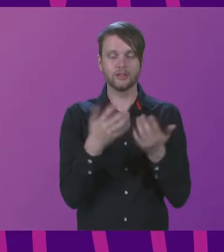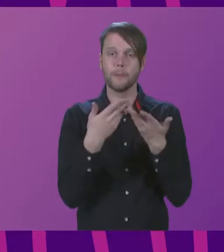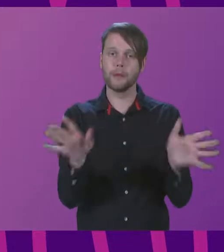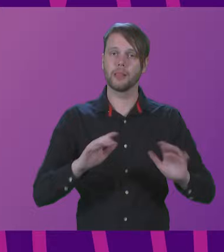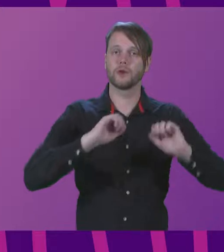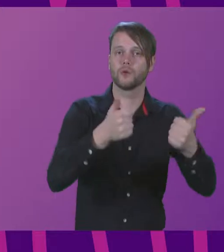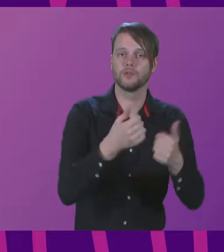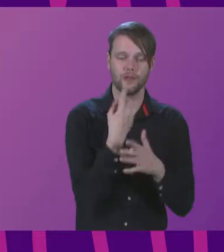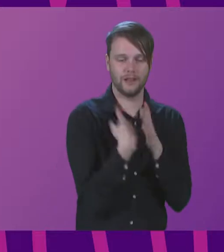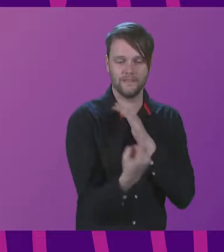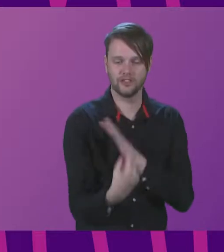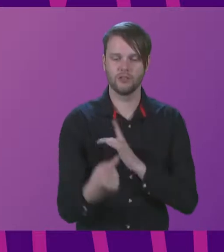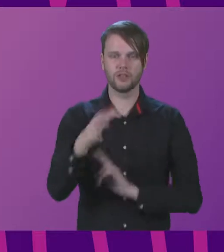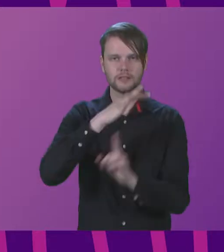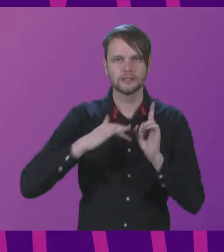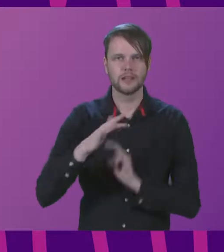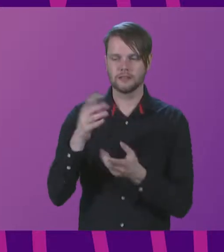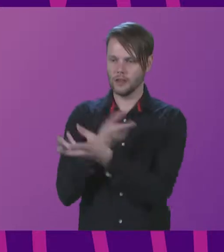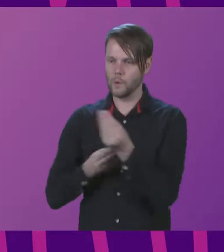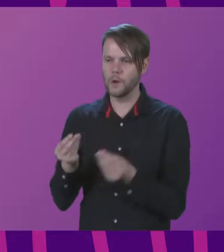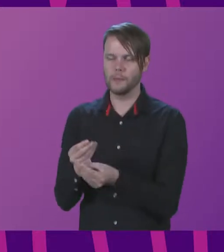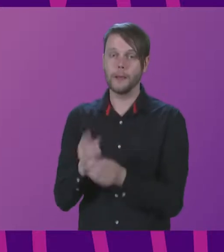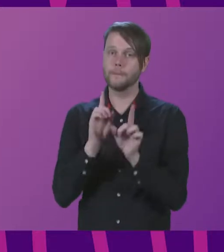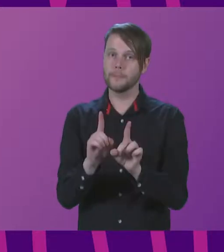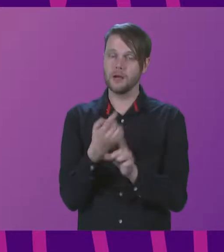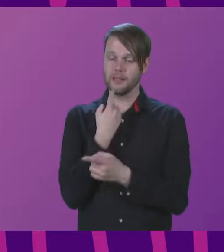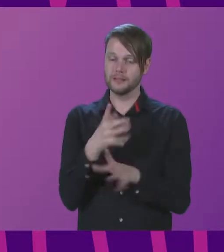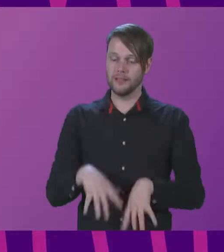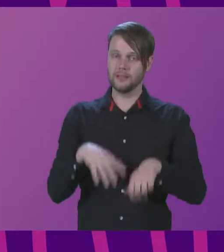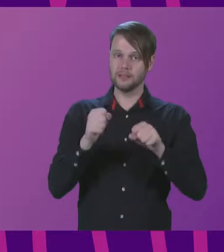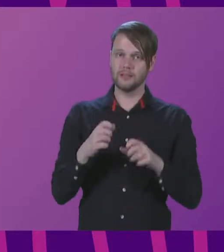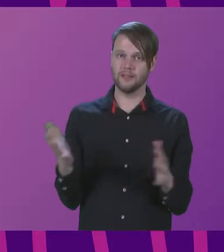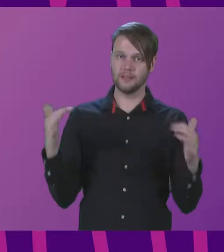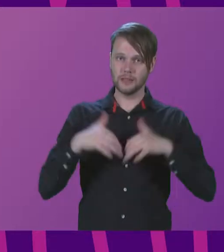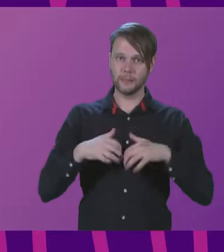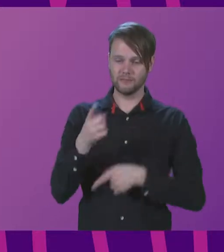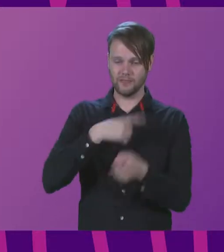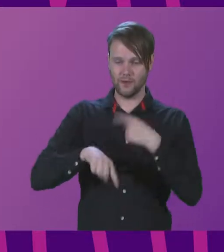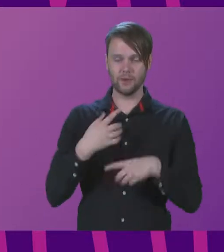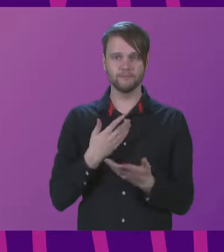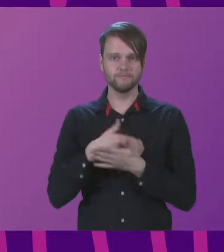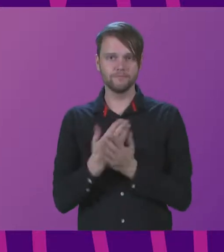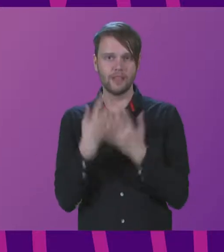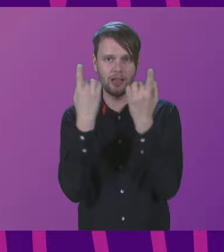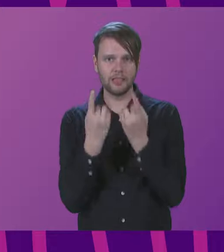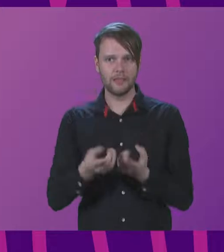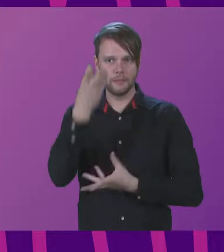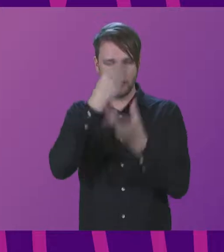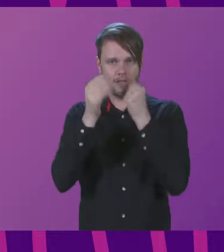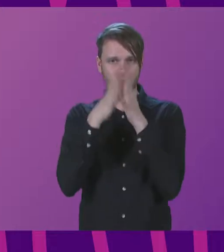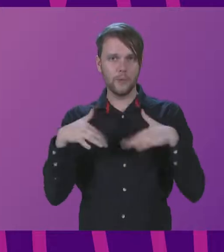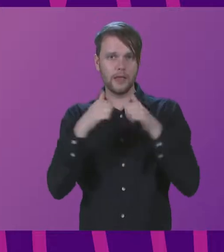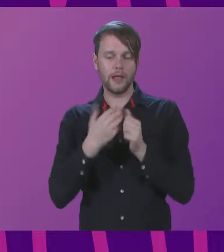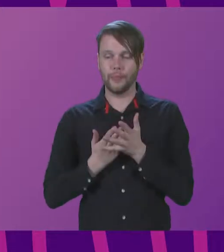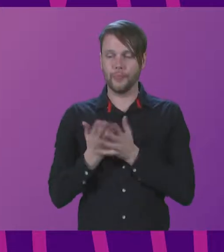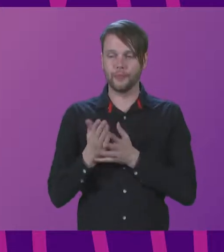individuals, for societies and for our economies. But as I said at the start of the summit, it's for all of us to share the things that we've learned this weekend with